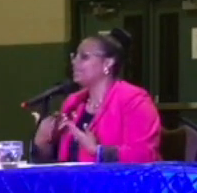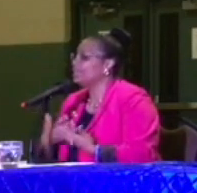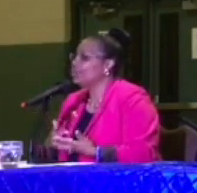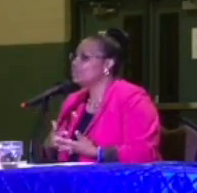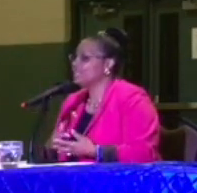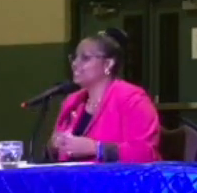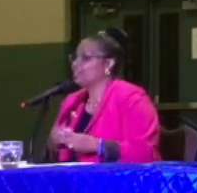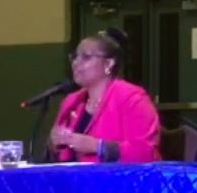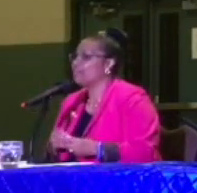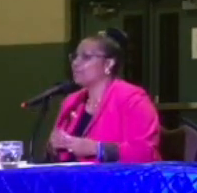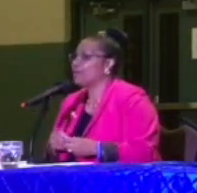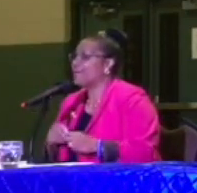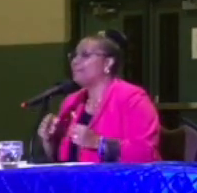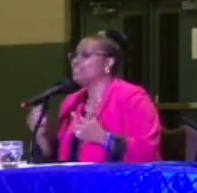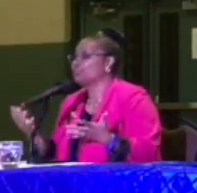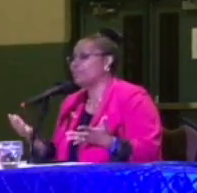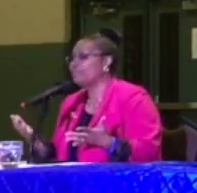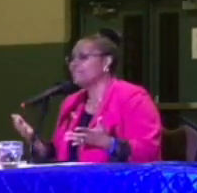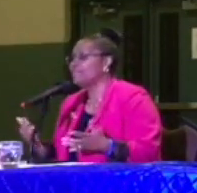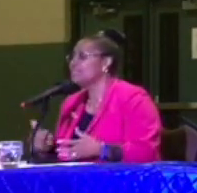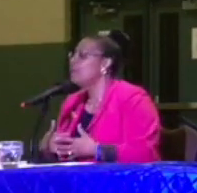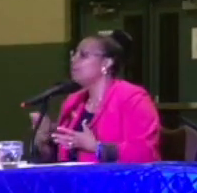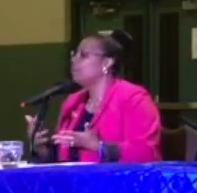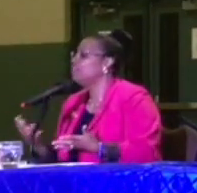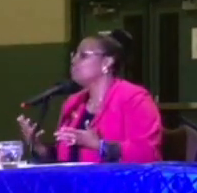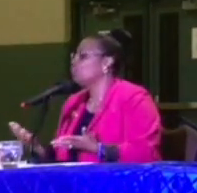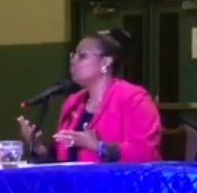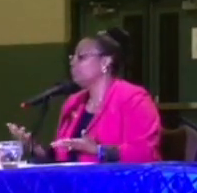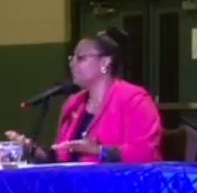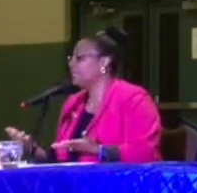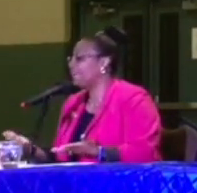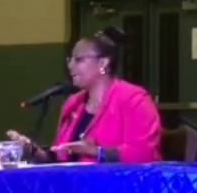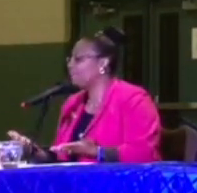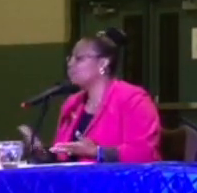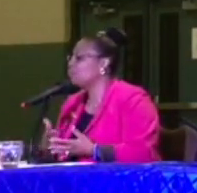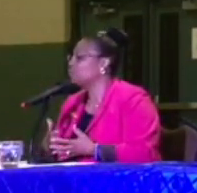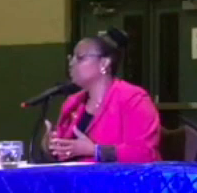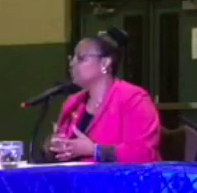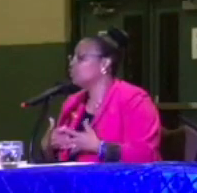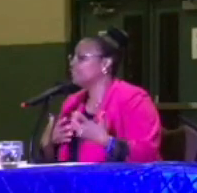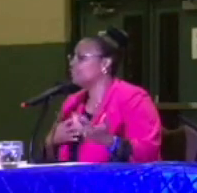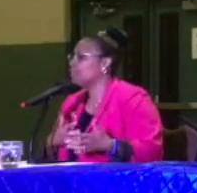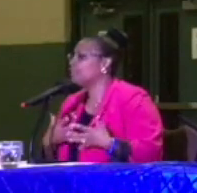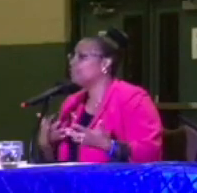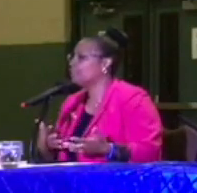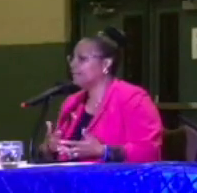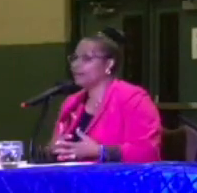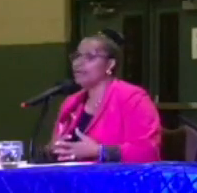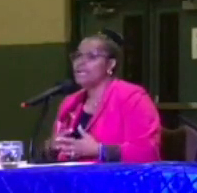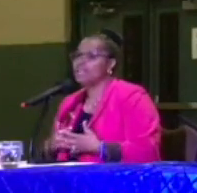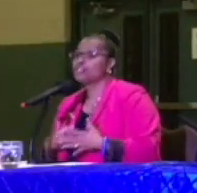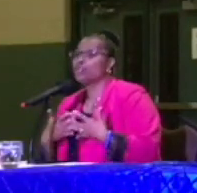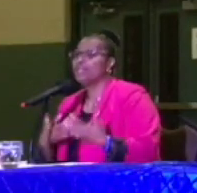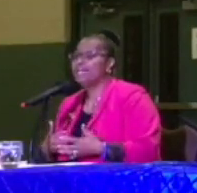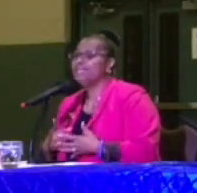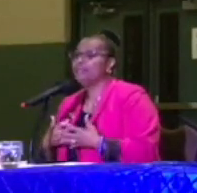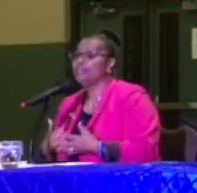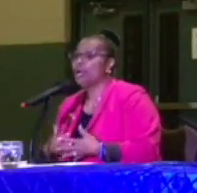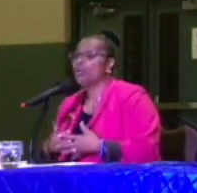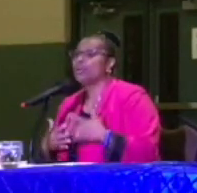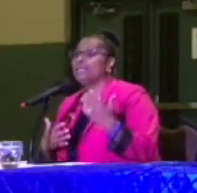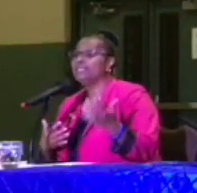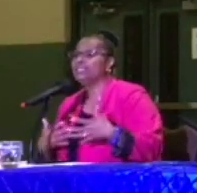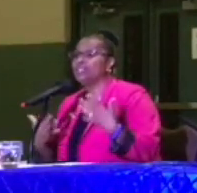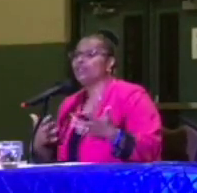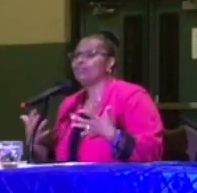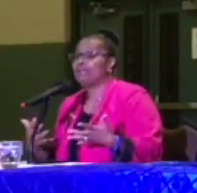that those things are for administrative things, but we just want you to be engaged. We want you to know that there are people there. so letting them